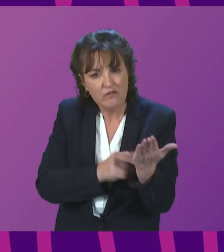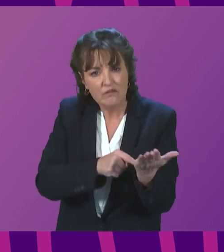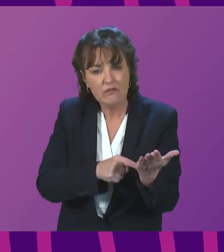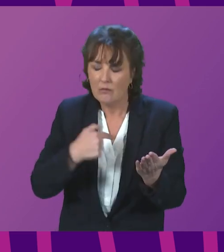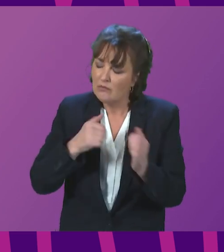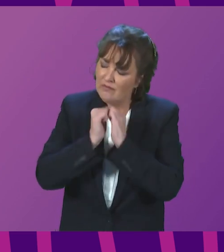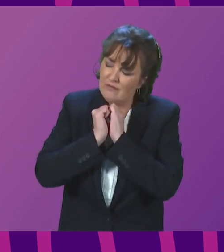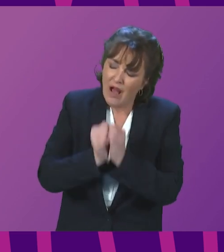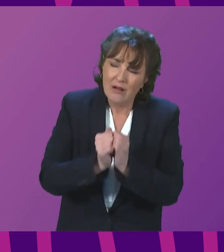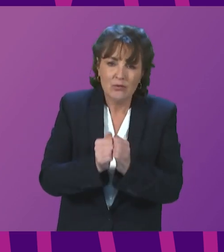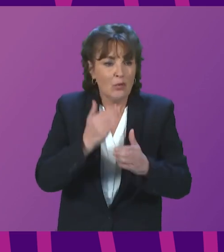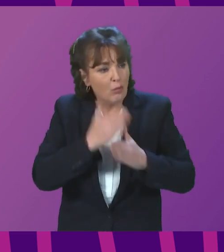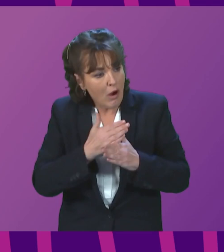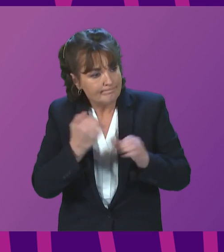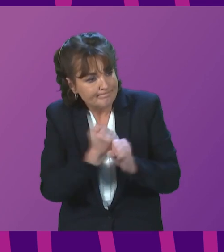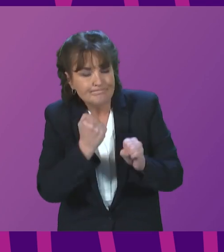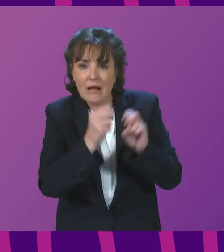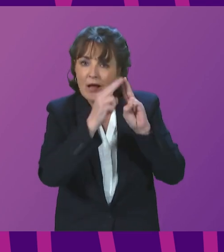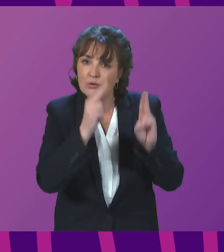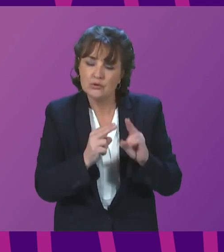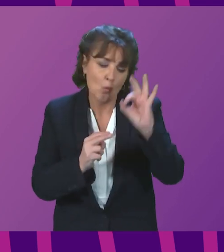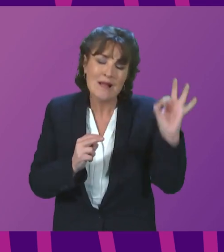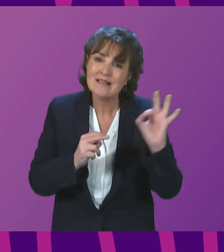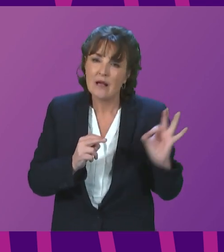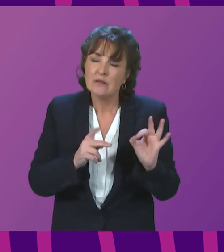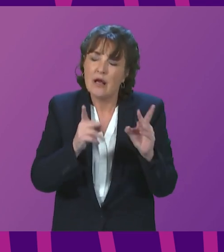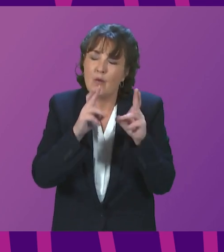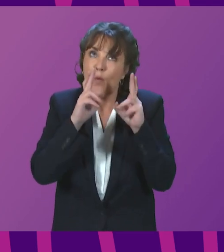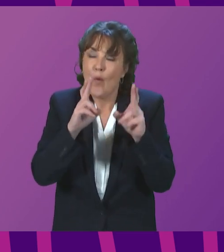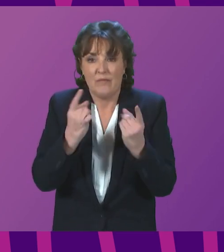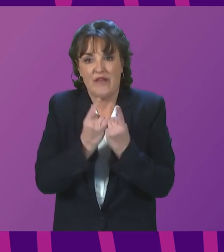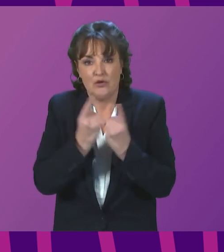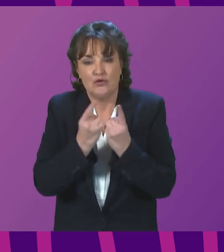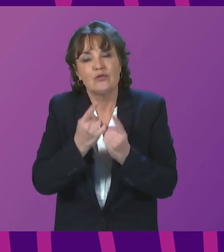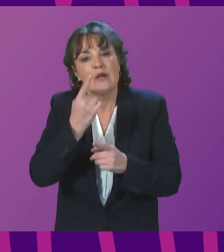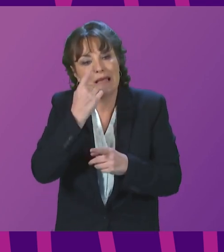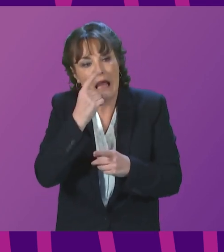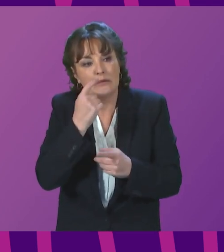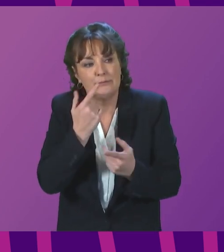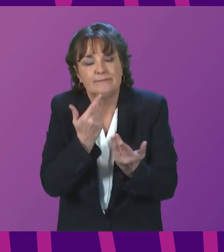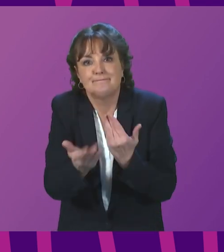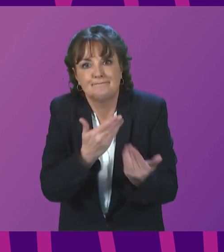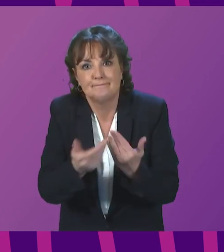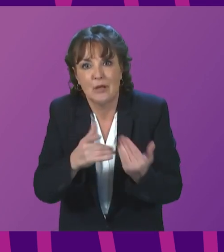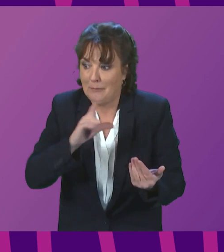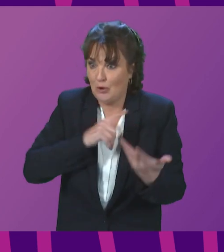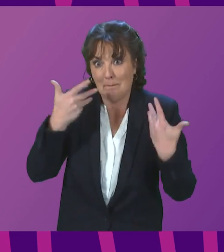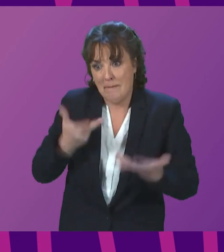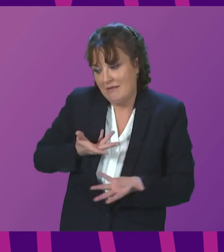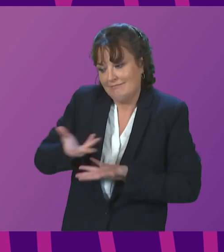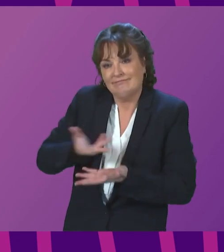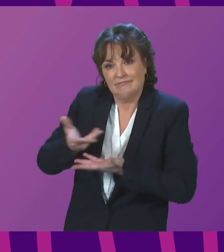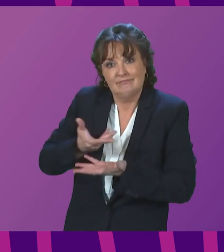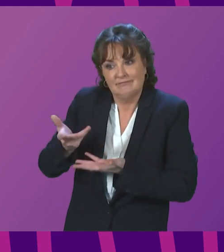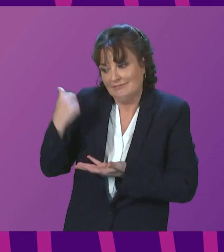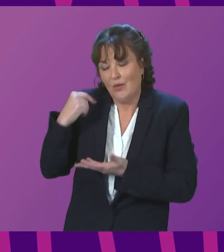housing work done in the Western Isles and hope that the issue can be reconsidered now in light of our further discussions, and